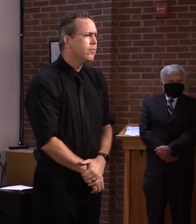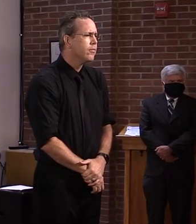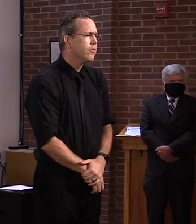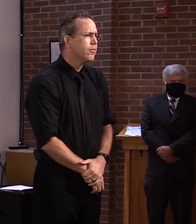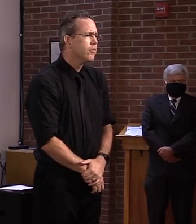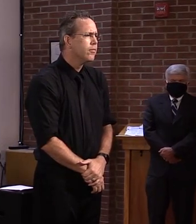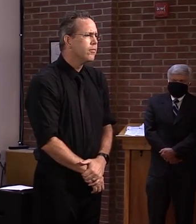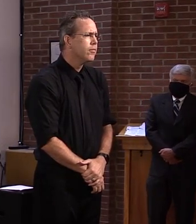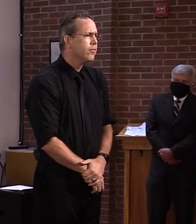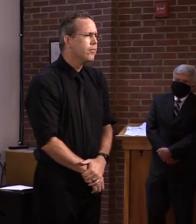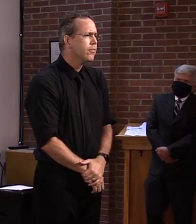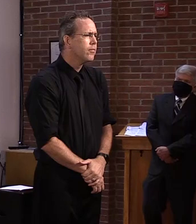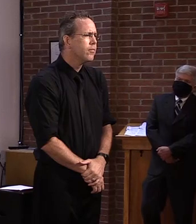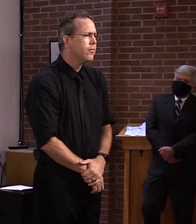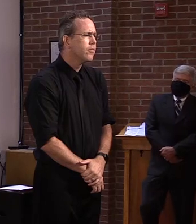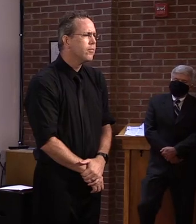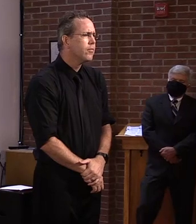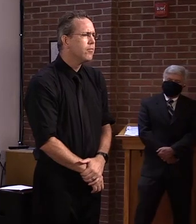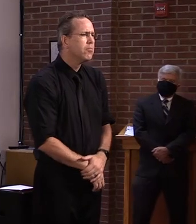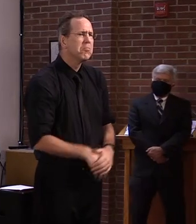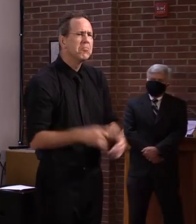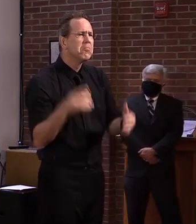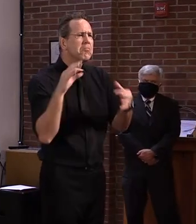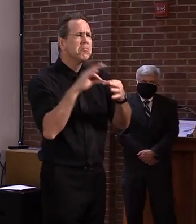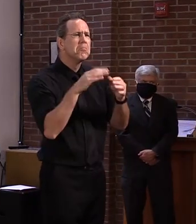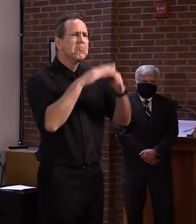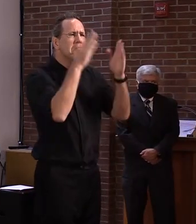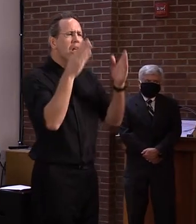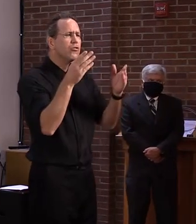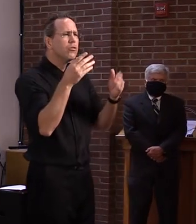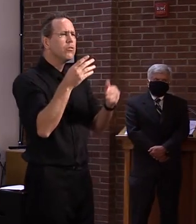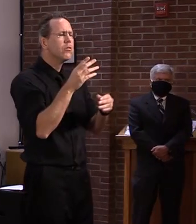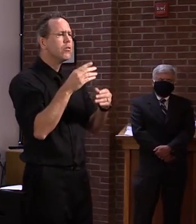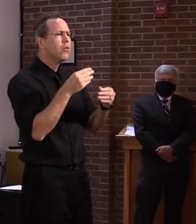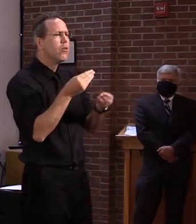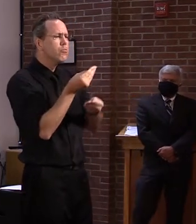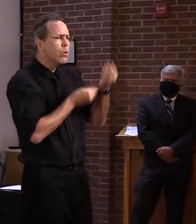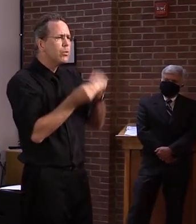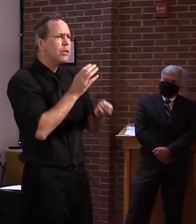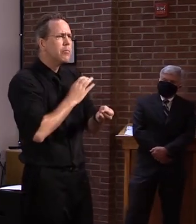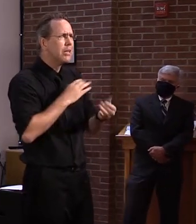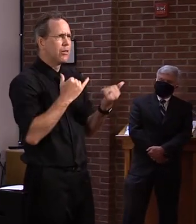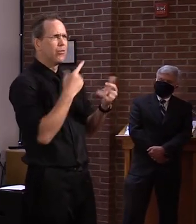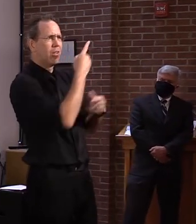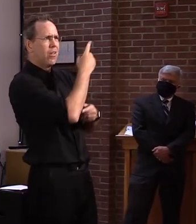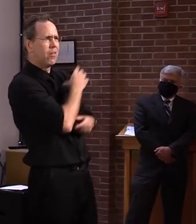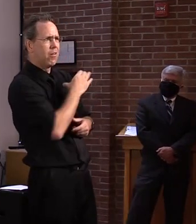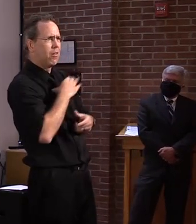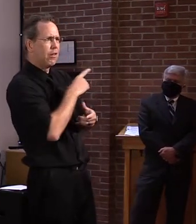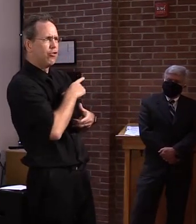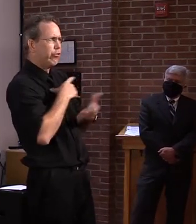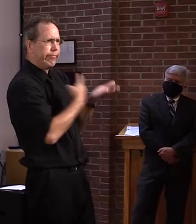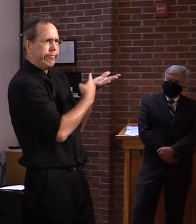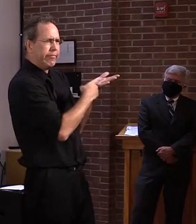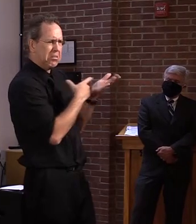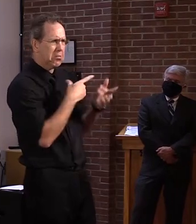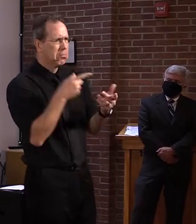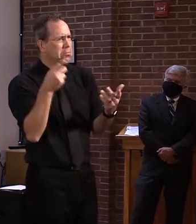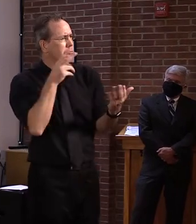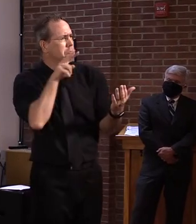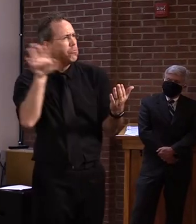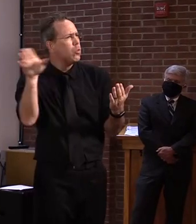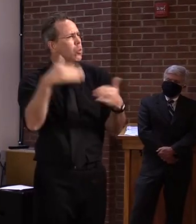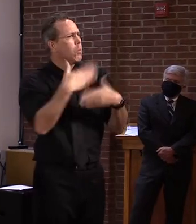budget. I'm wondering if you could address those concerns and maybe just kind of give a reason as to why. Well, I think in the first quarter budget,